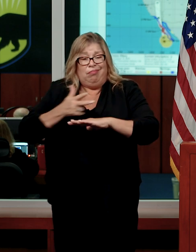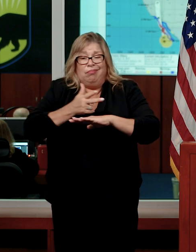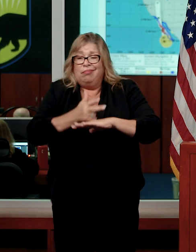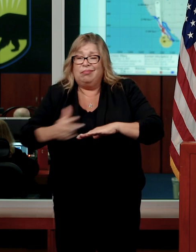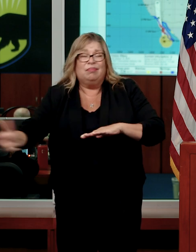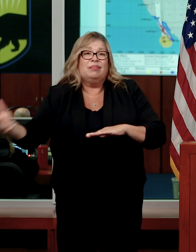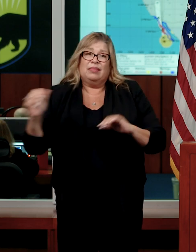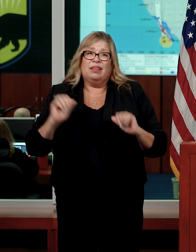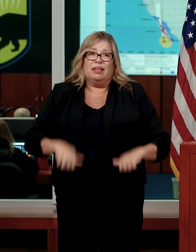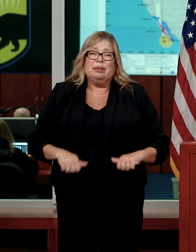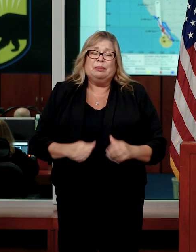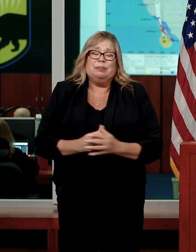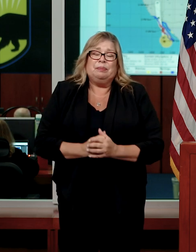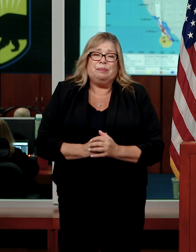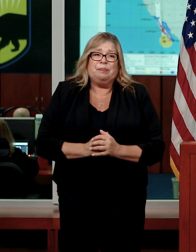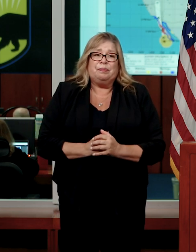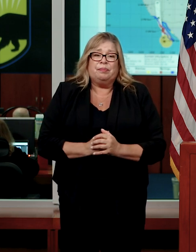away.